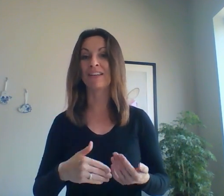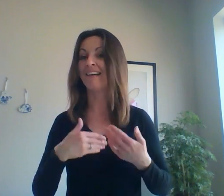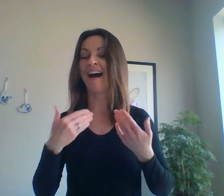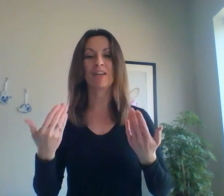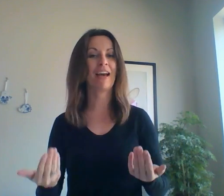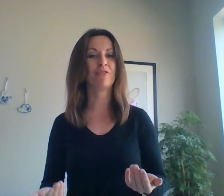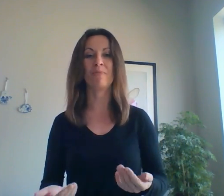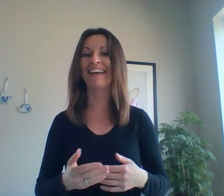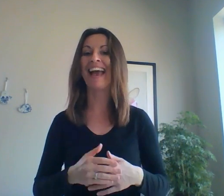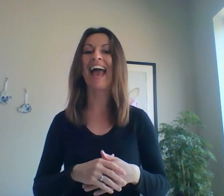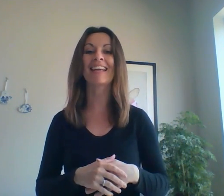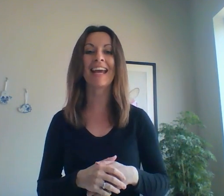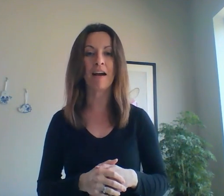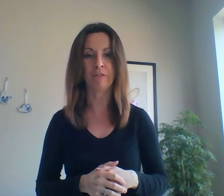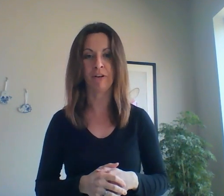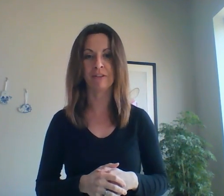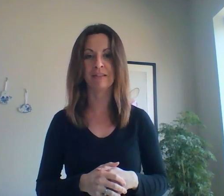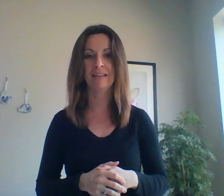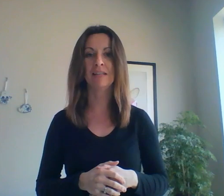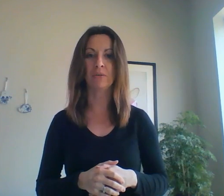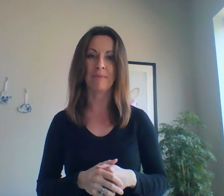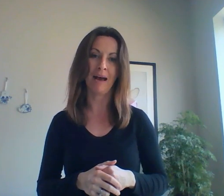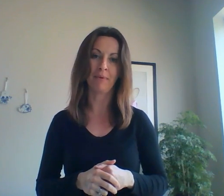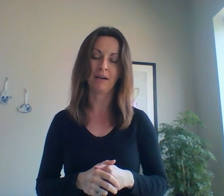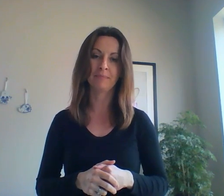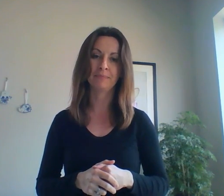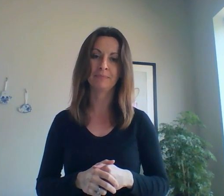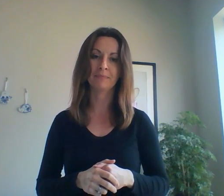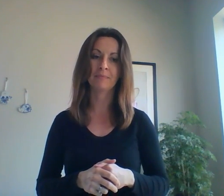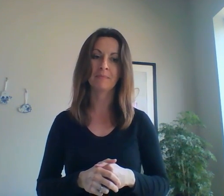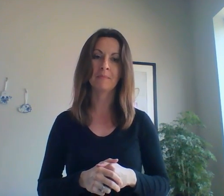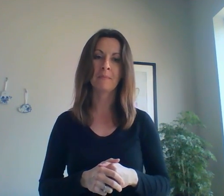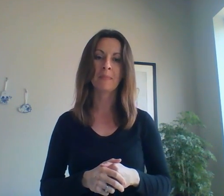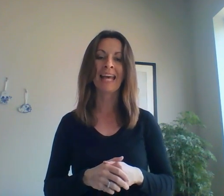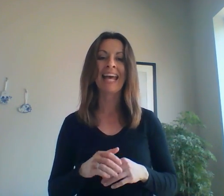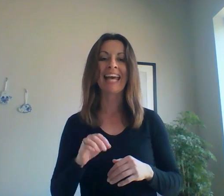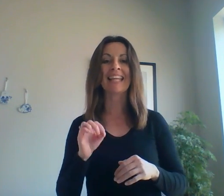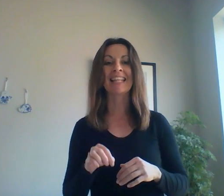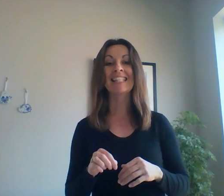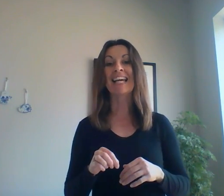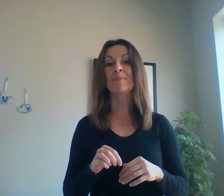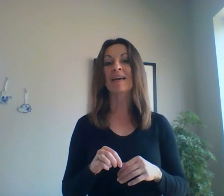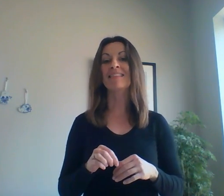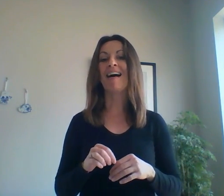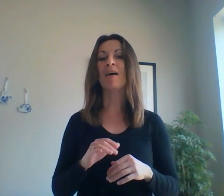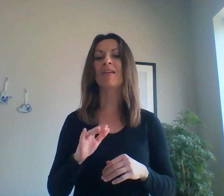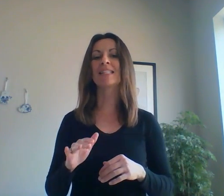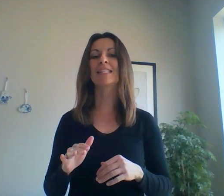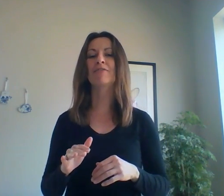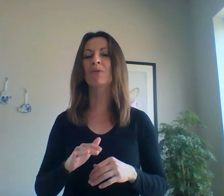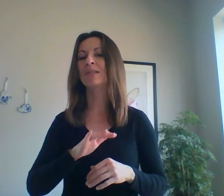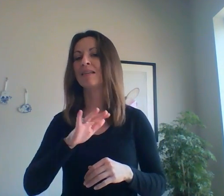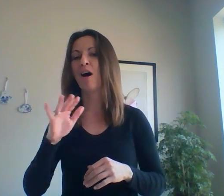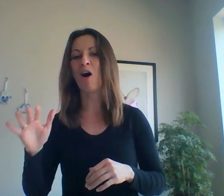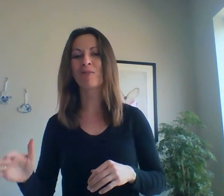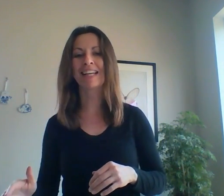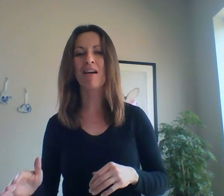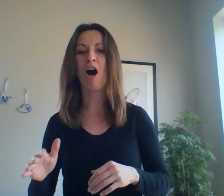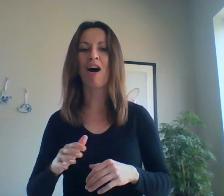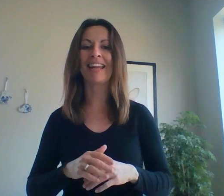that I don't have to make any effort to remember. In this segment I want us to focus only on